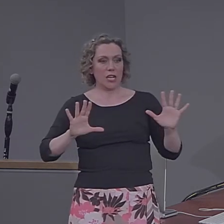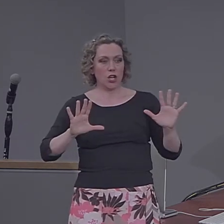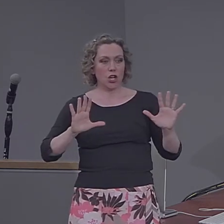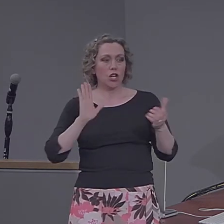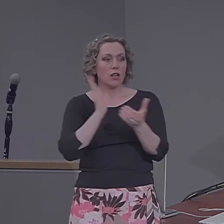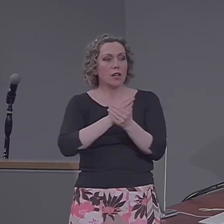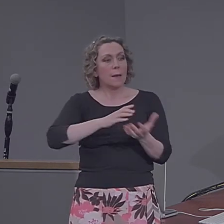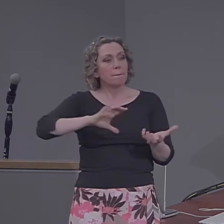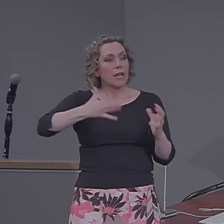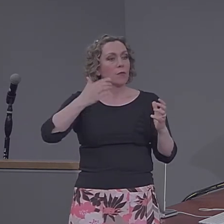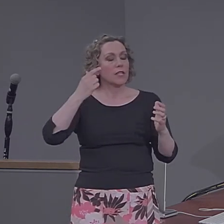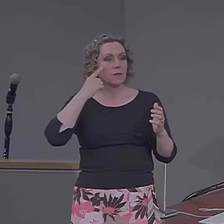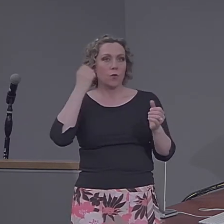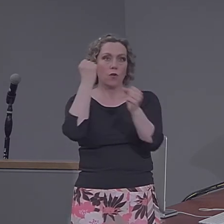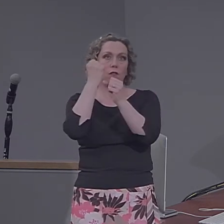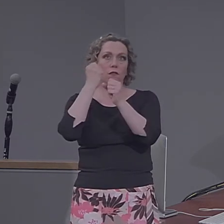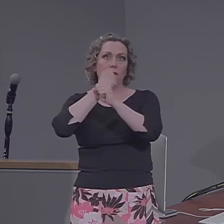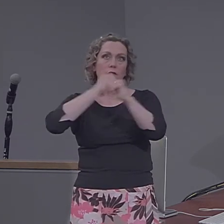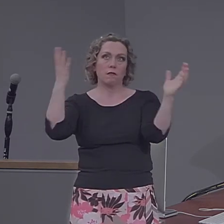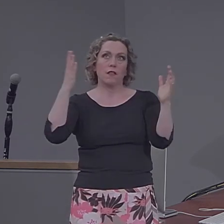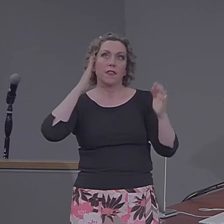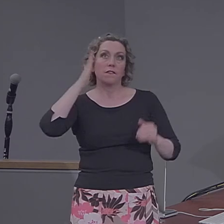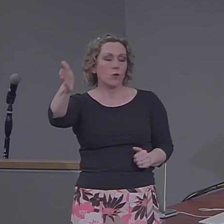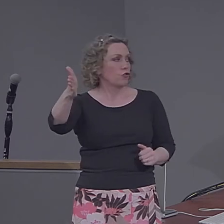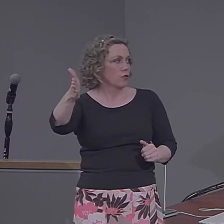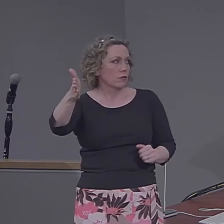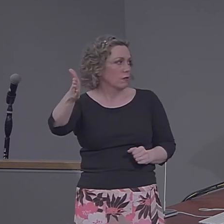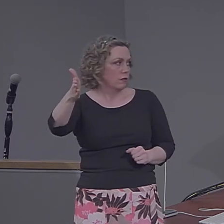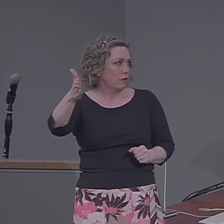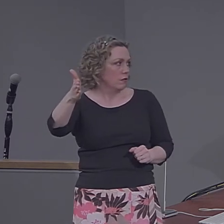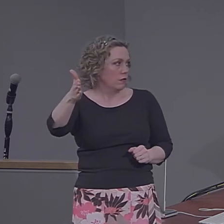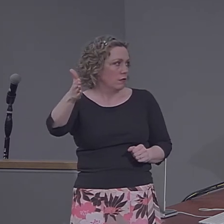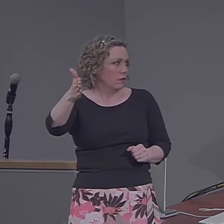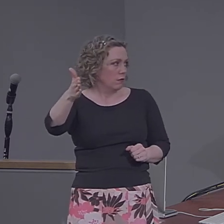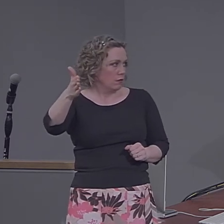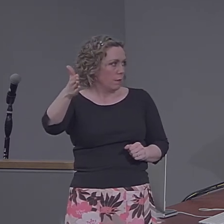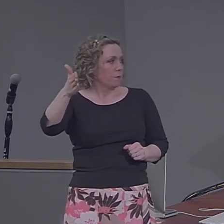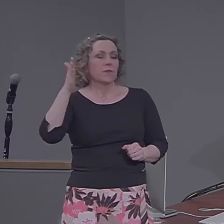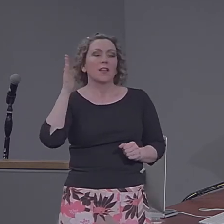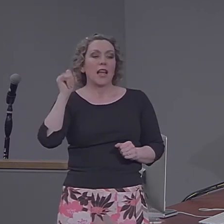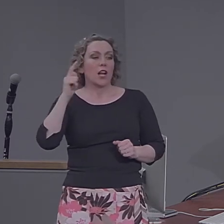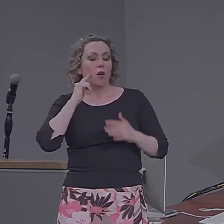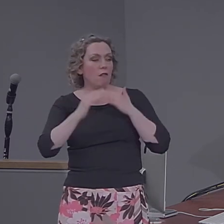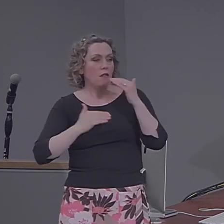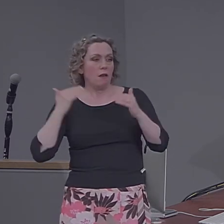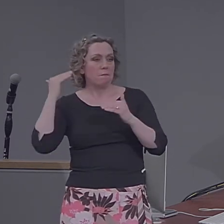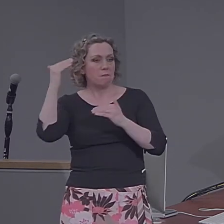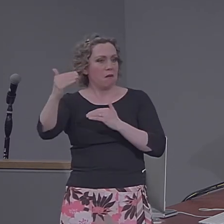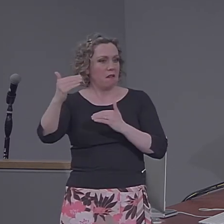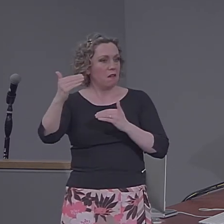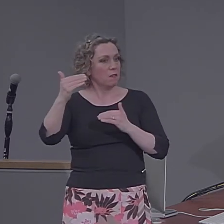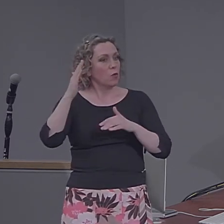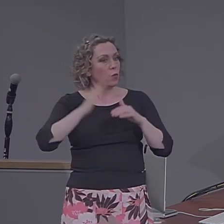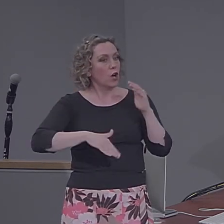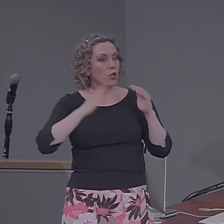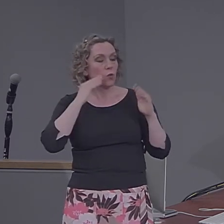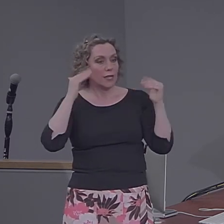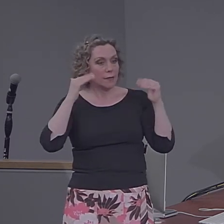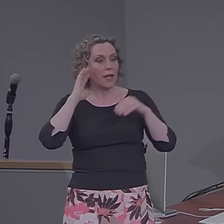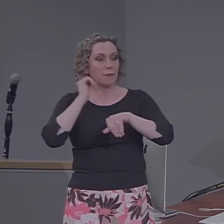imagining the future that are above and beyond what you would expect based on their episodic memory deficit.